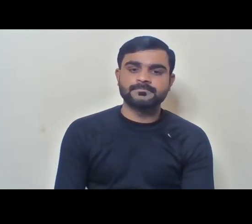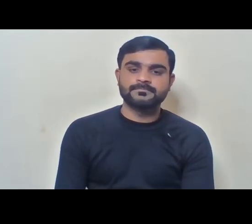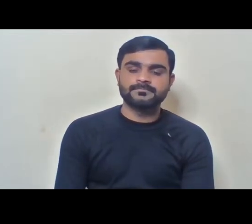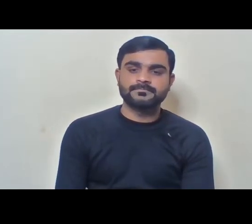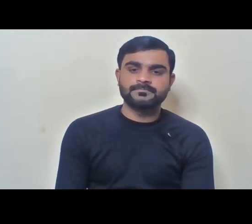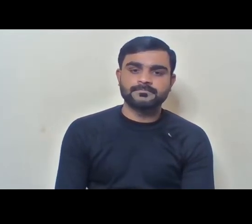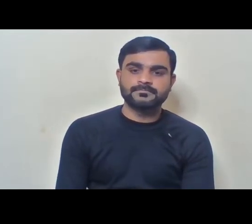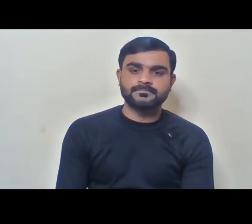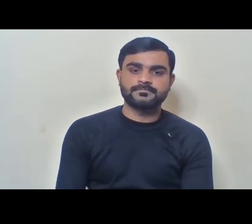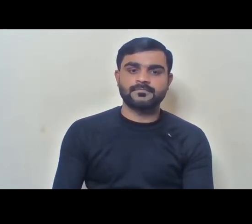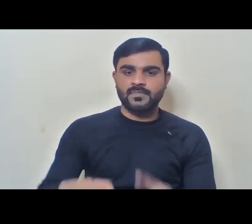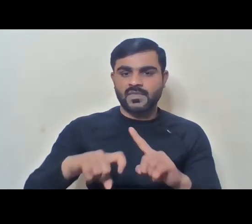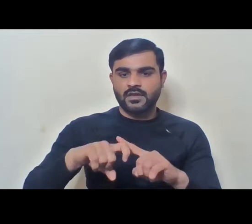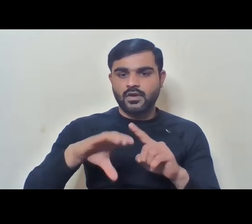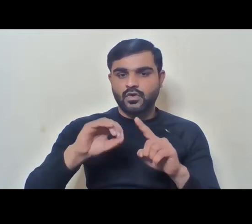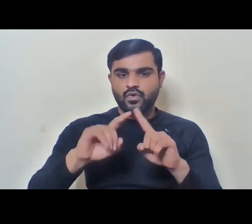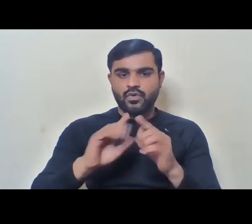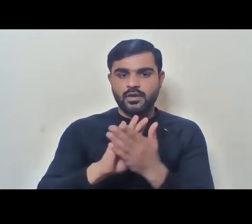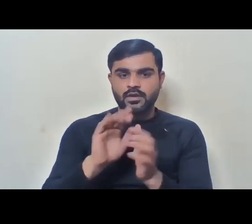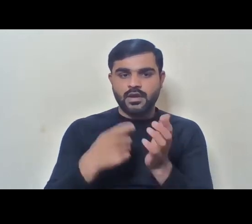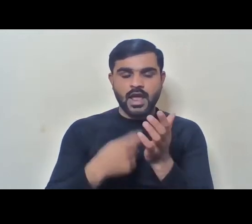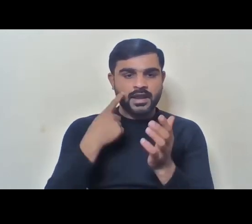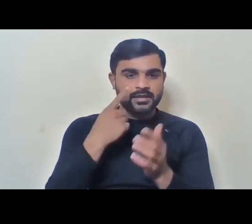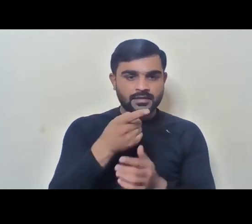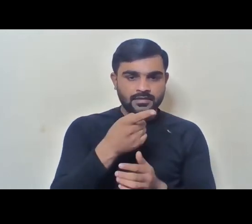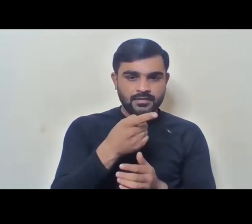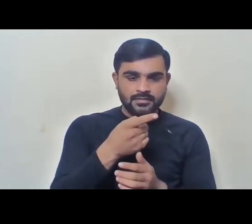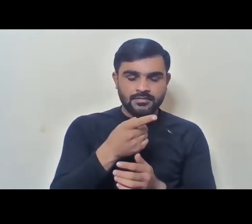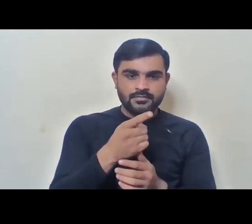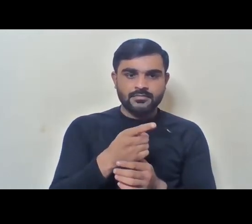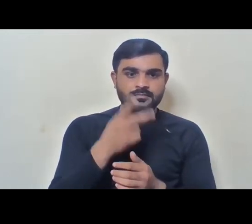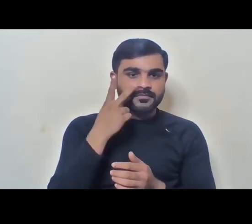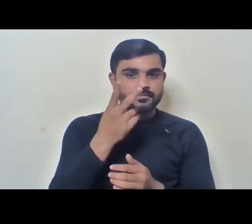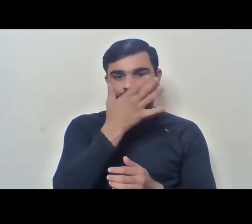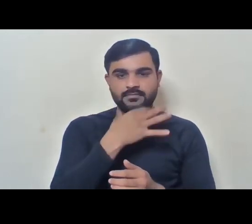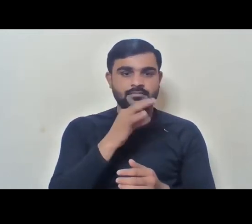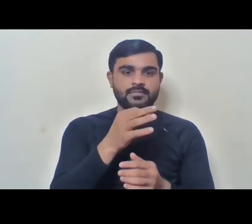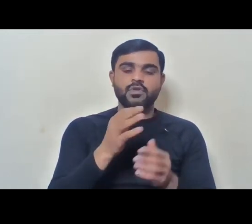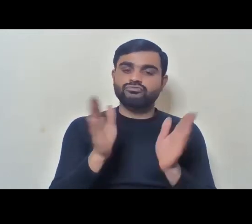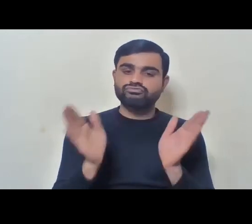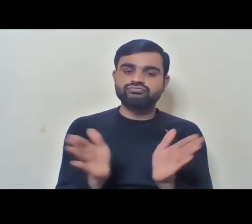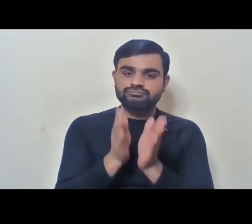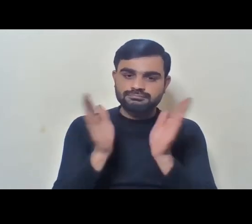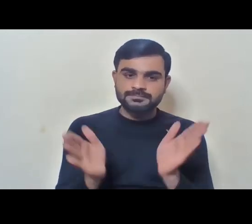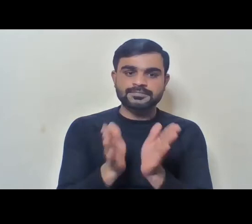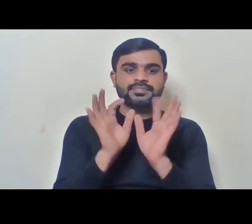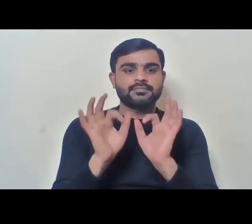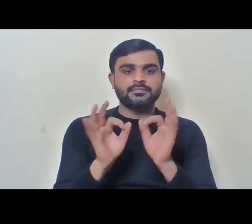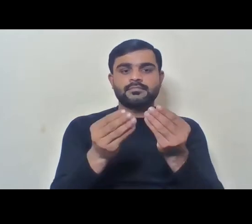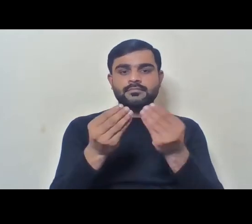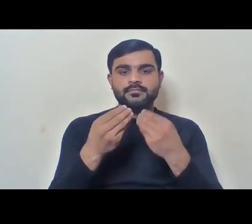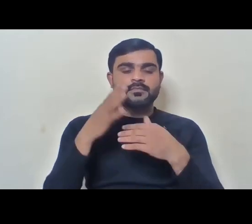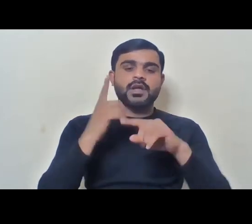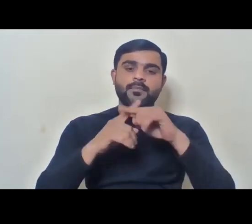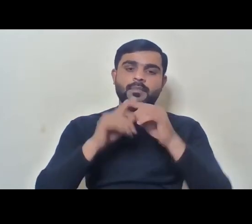Jaina, Kothari ma'am. Very nice to see you that you are mobilizing us and giving us a